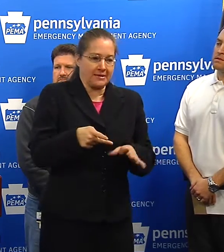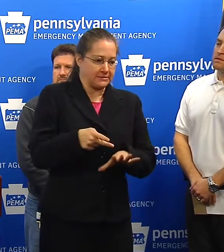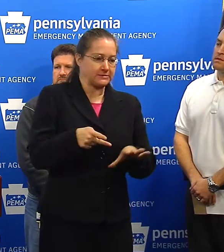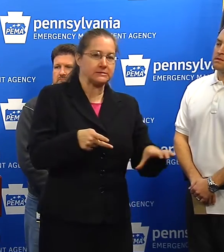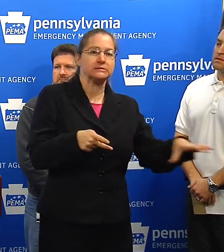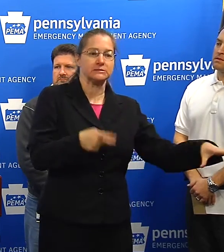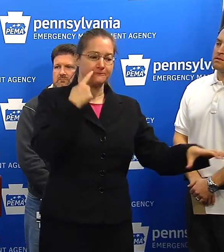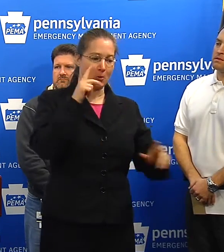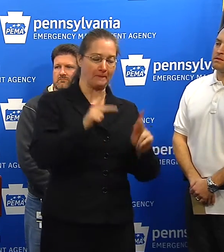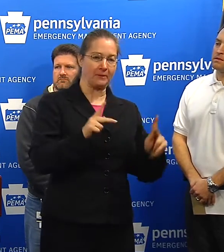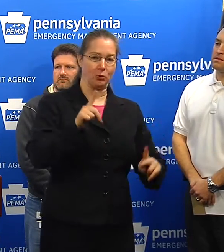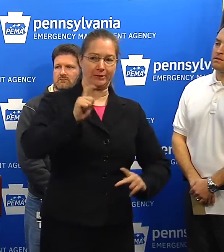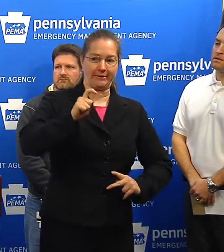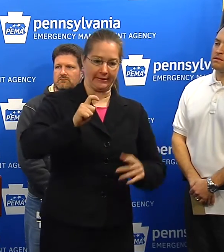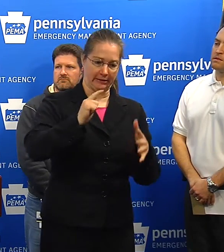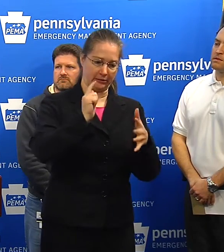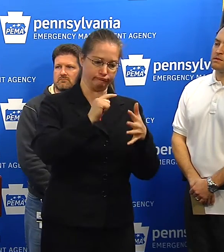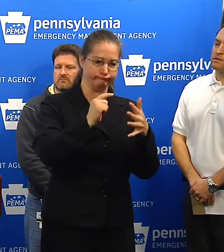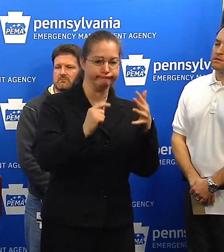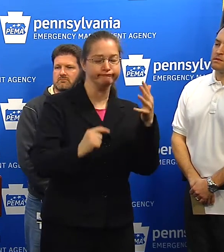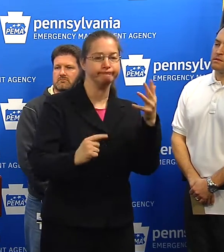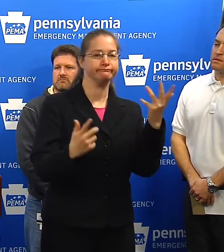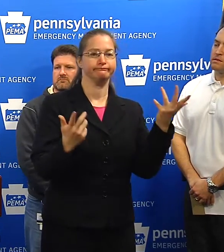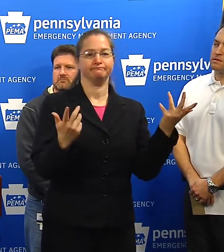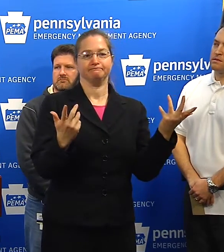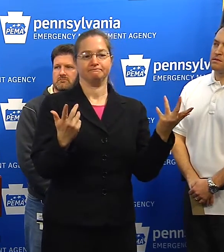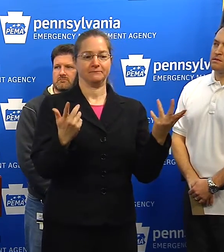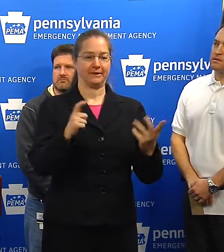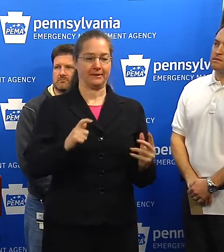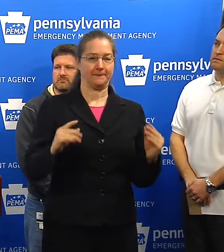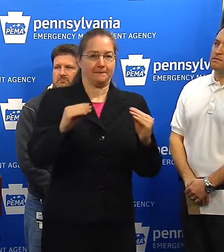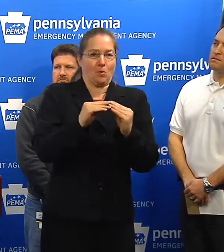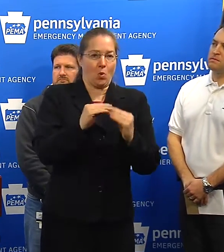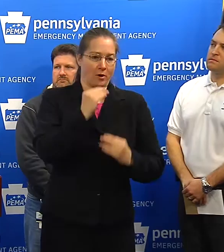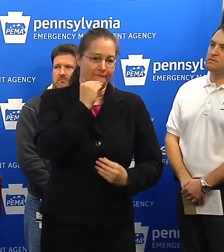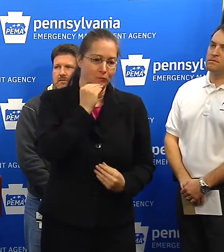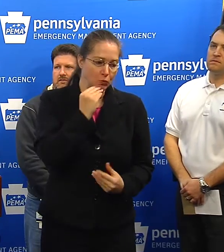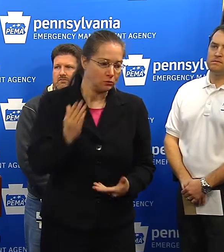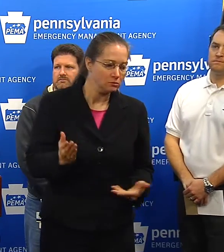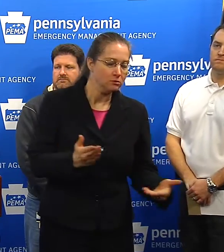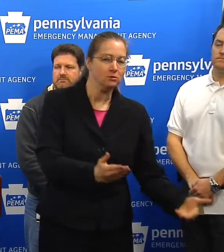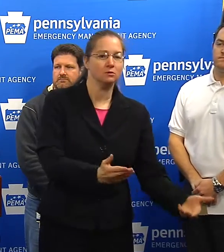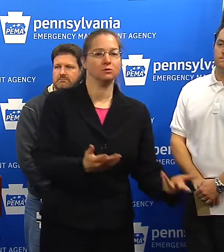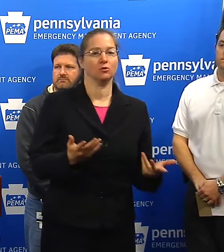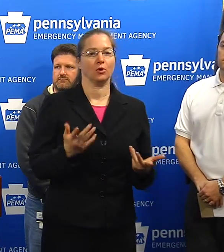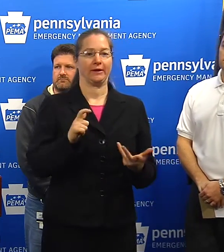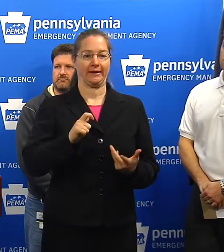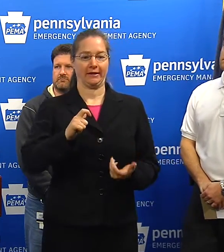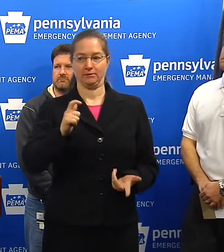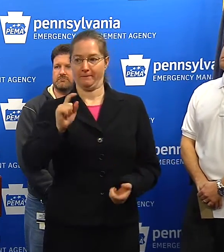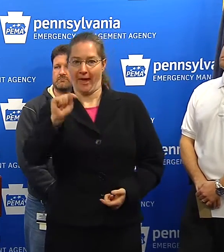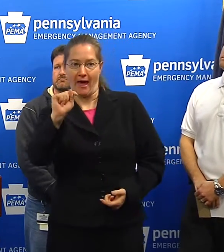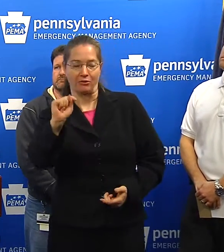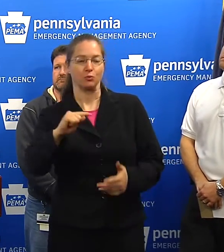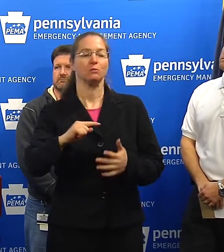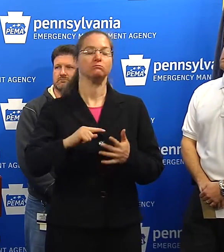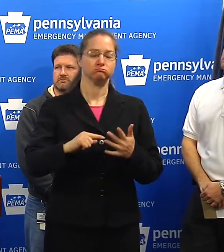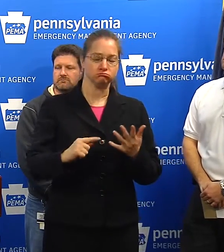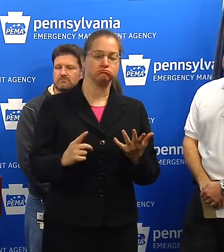who need to have more food or toilet facilities,